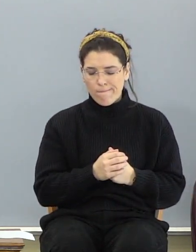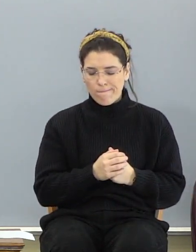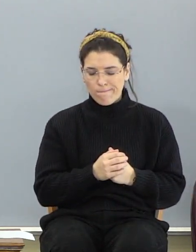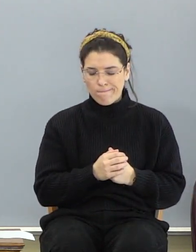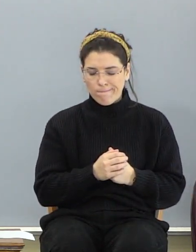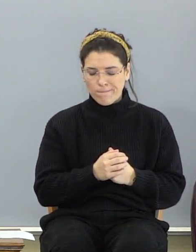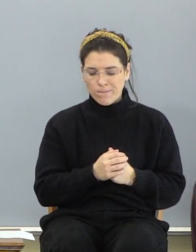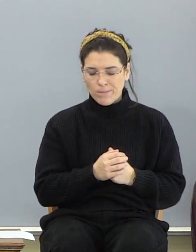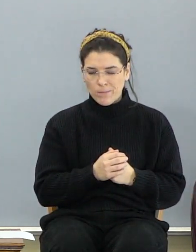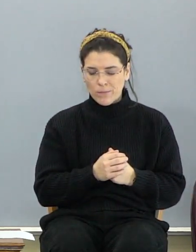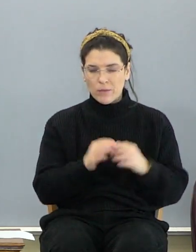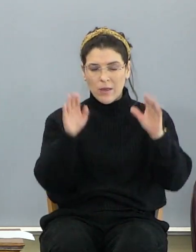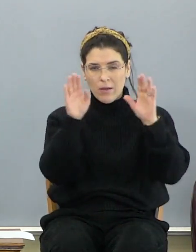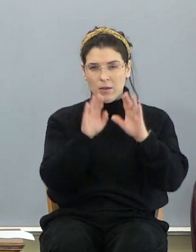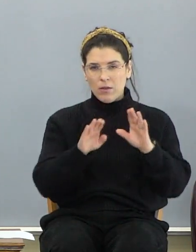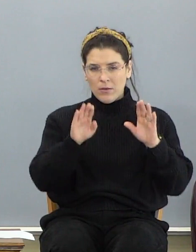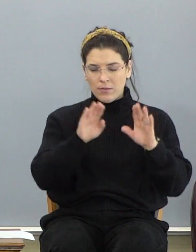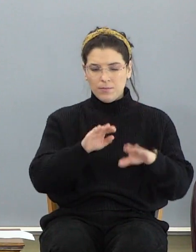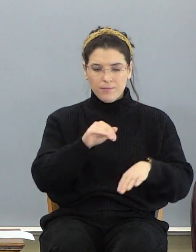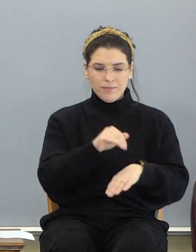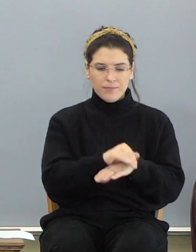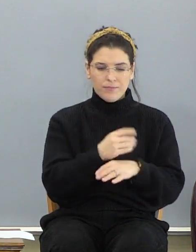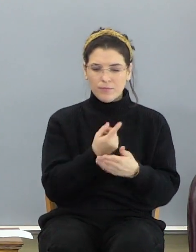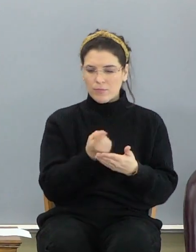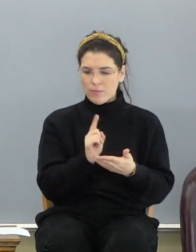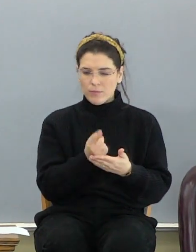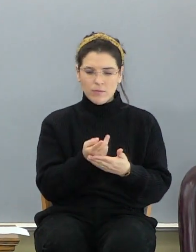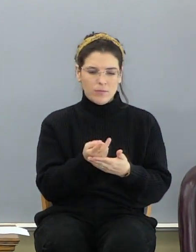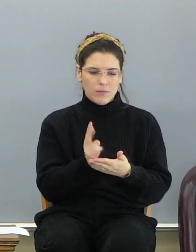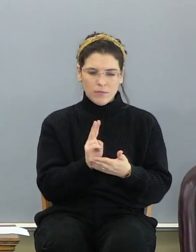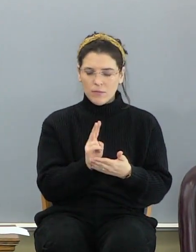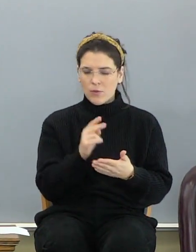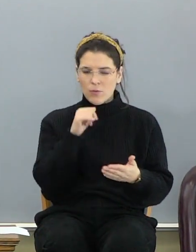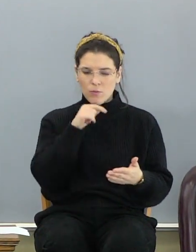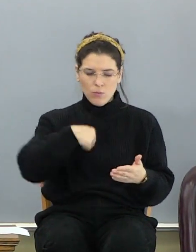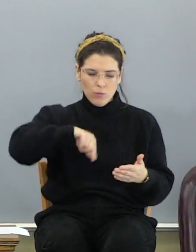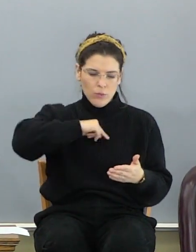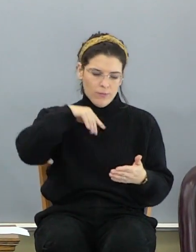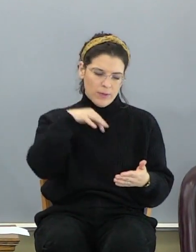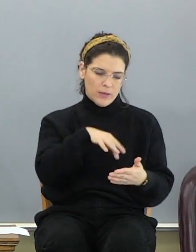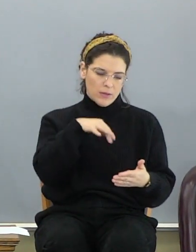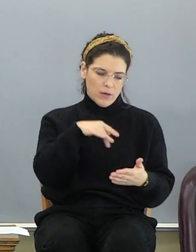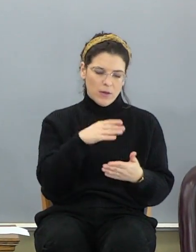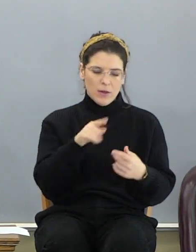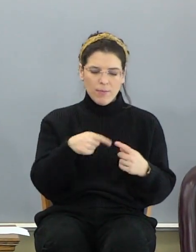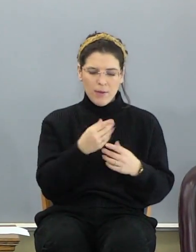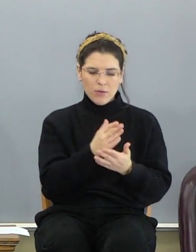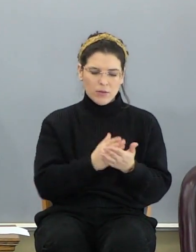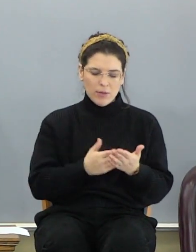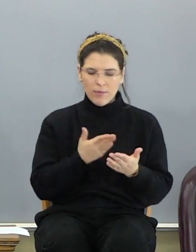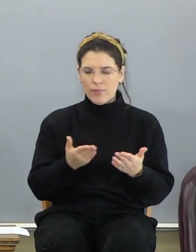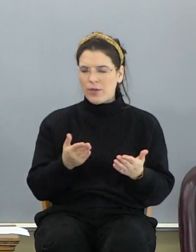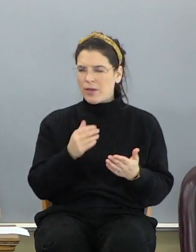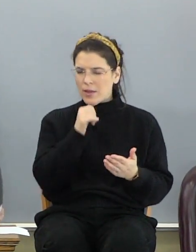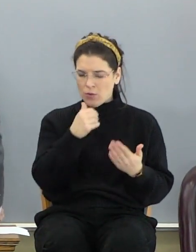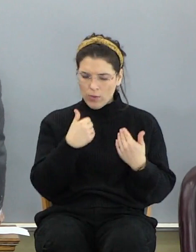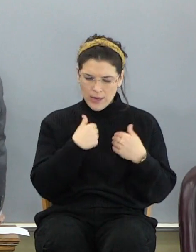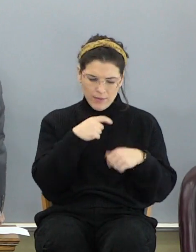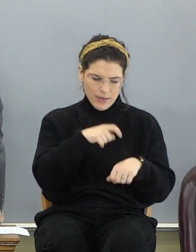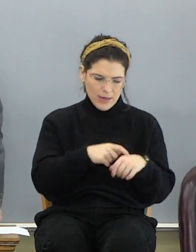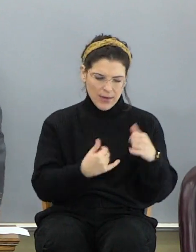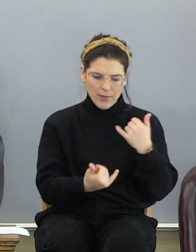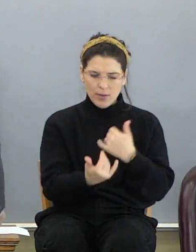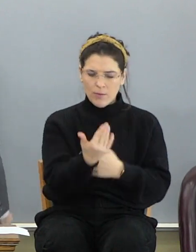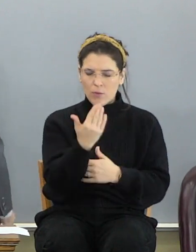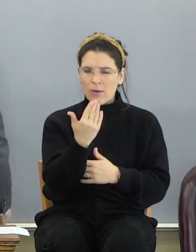actually on Sunday night, the last couple weeks, we've been, just happens we've been studying about some of this stuff. And I'm not going, I don't have the time this